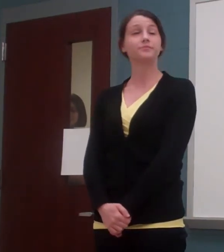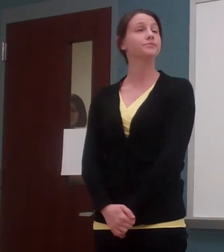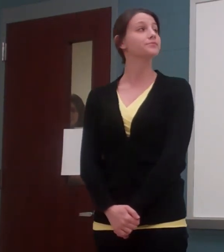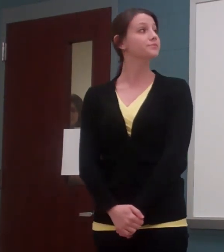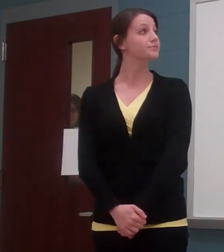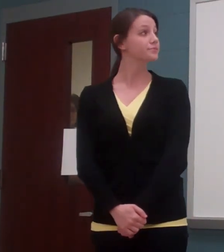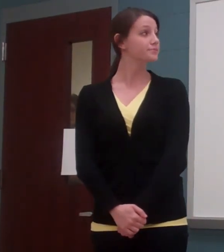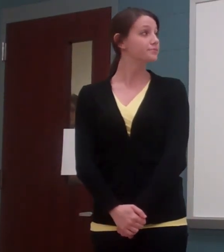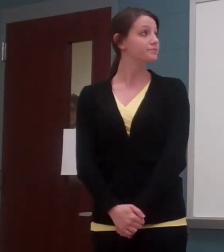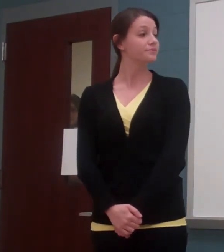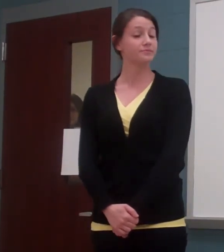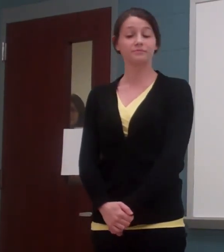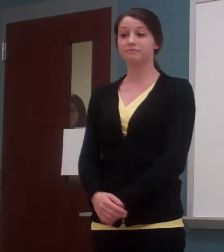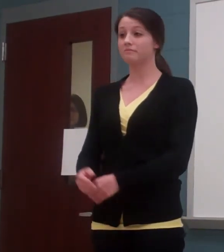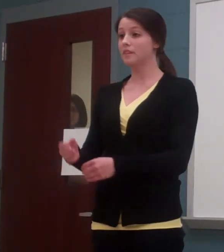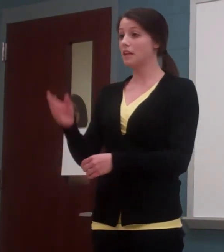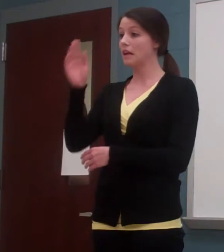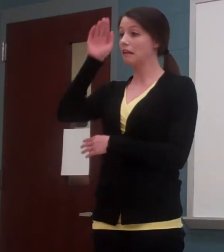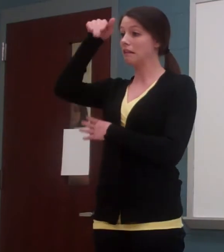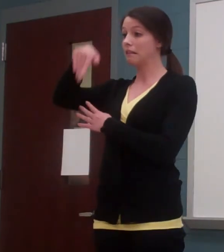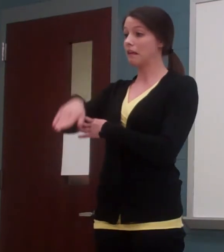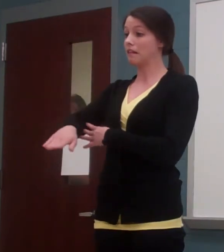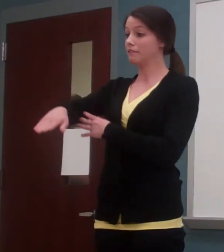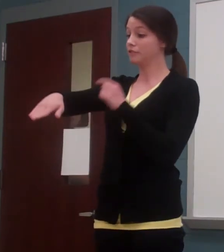The elephant is the perfect tool to reach it.